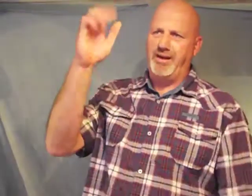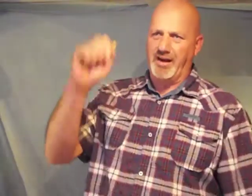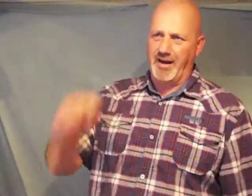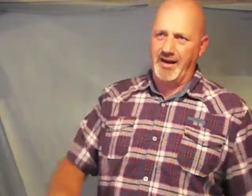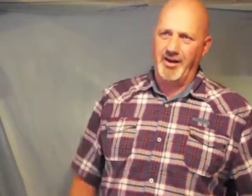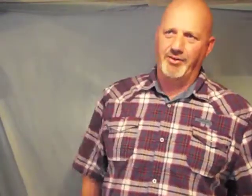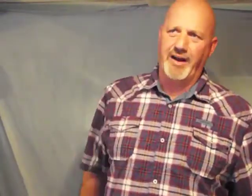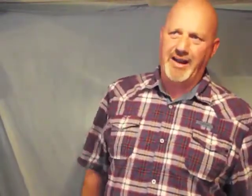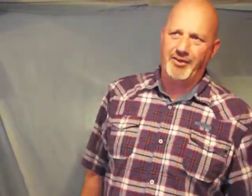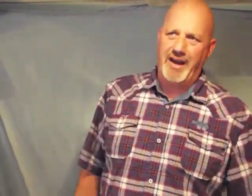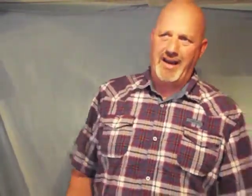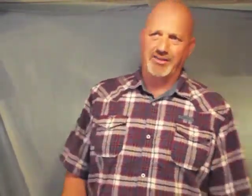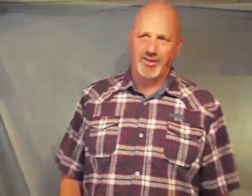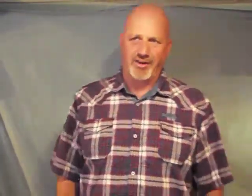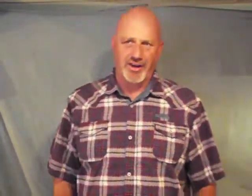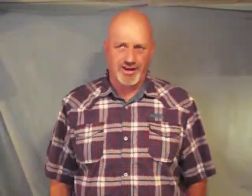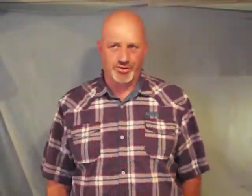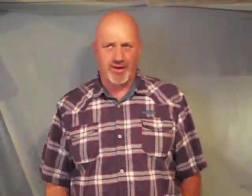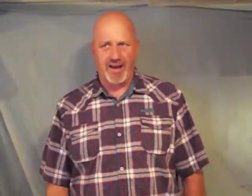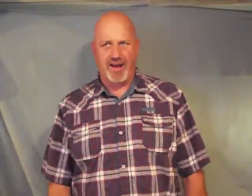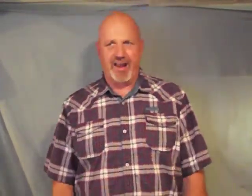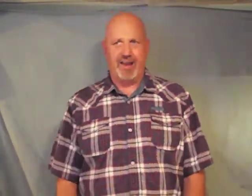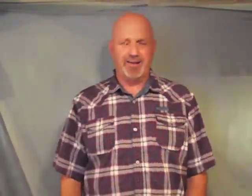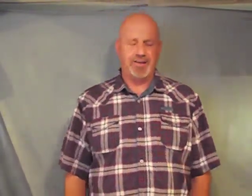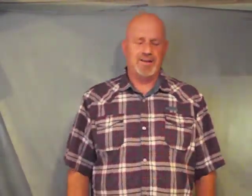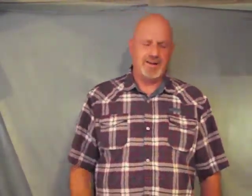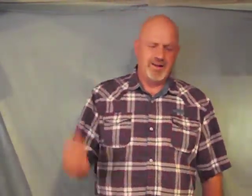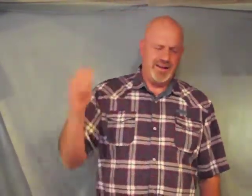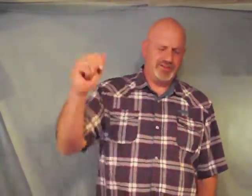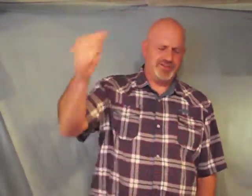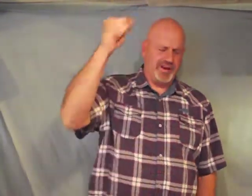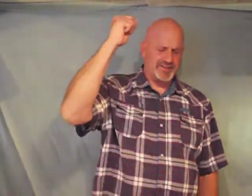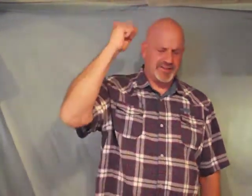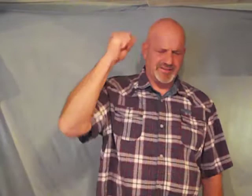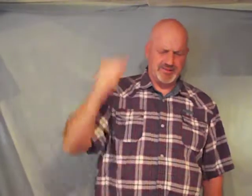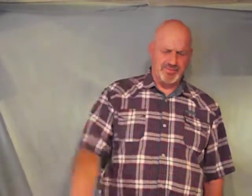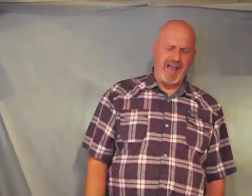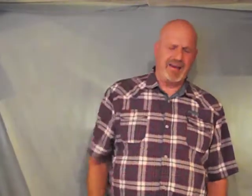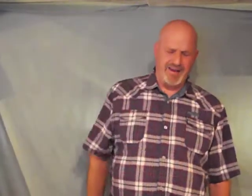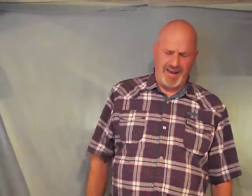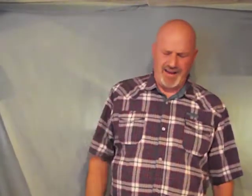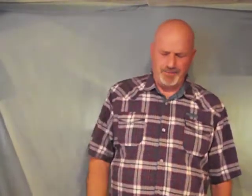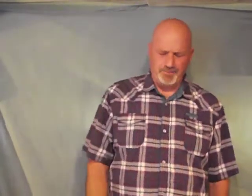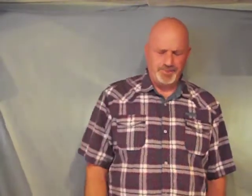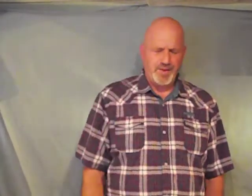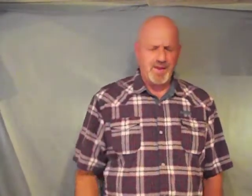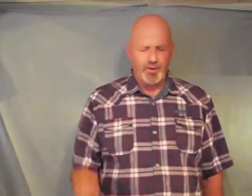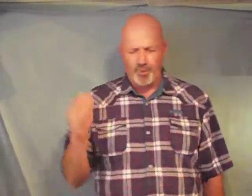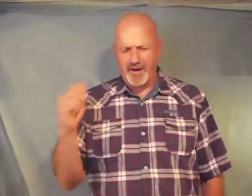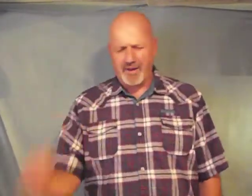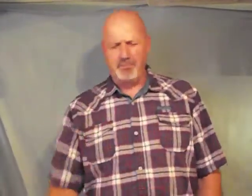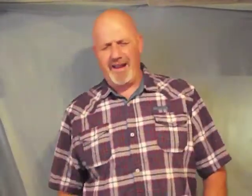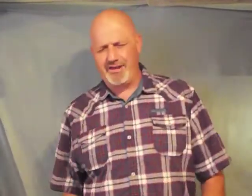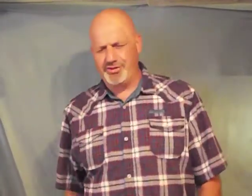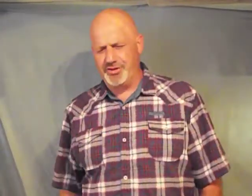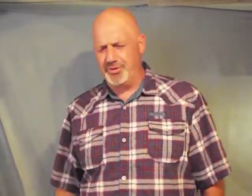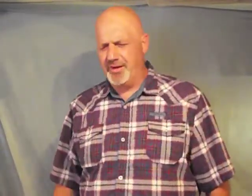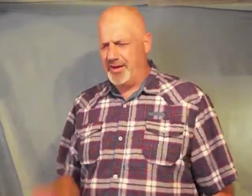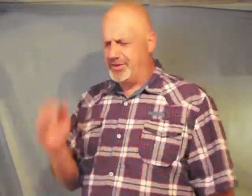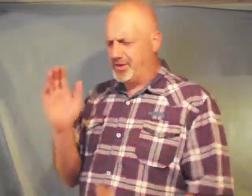declare over every inch of our country and land in Jesus mighty name we command you to